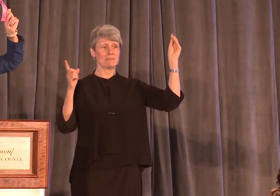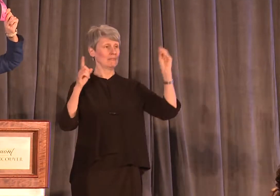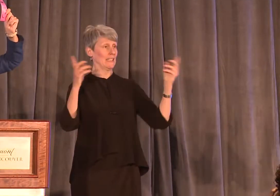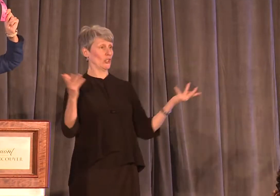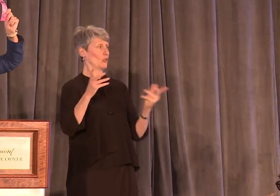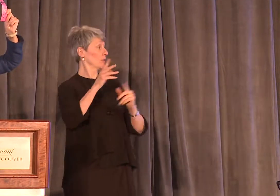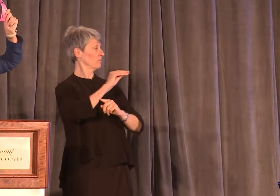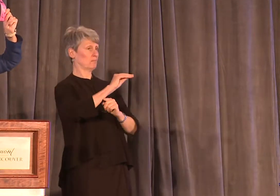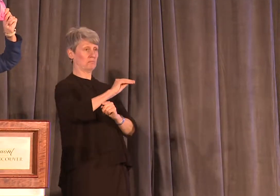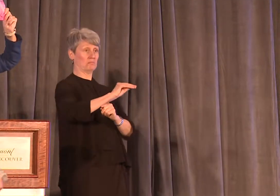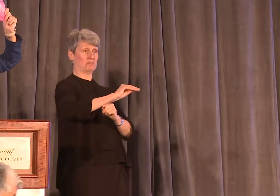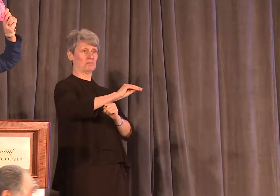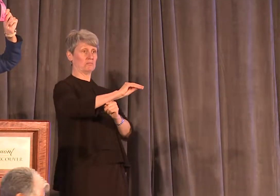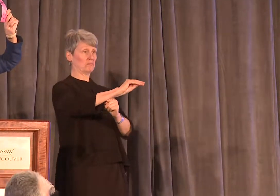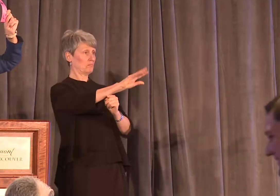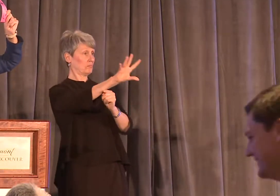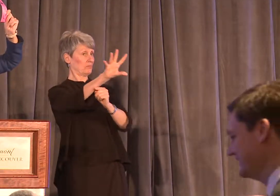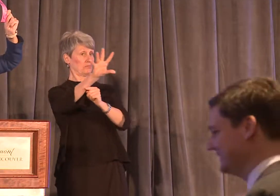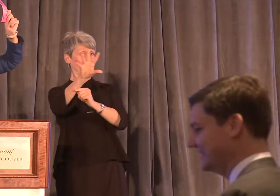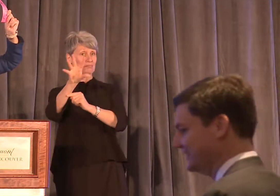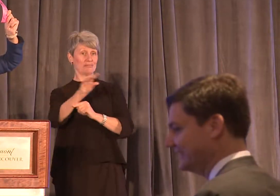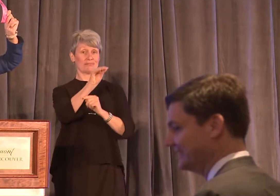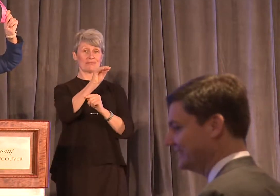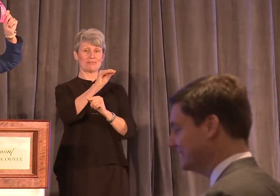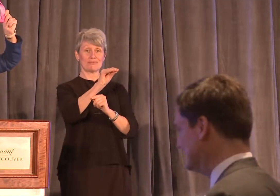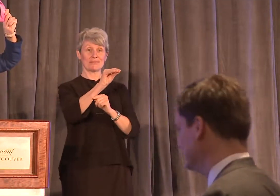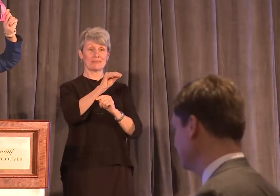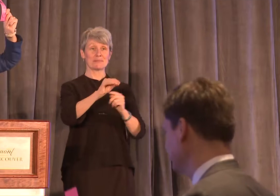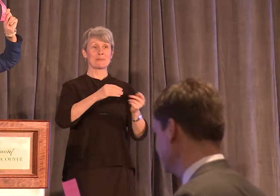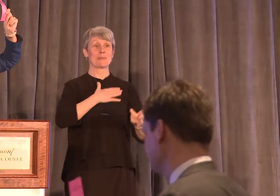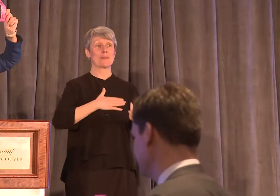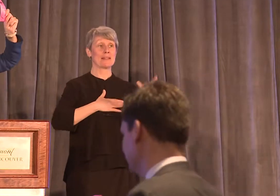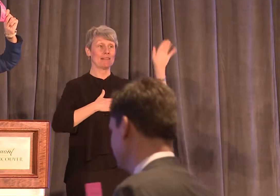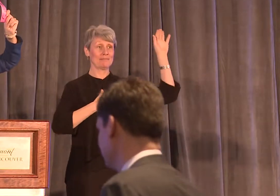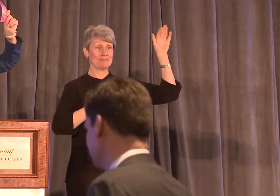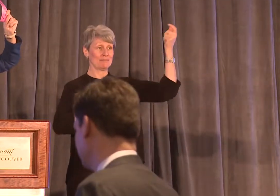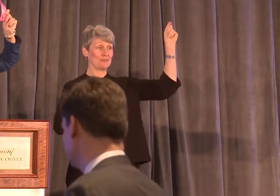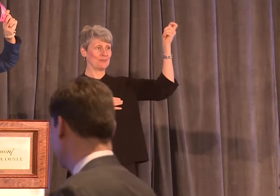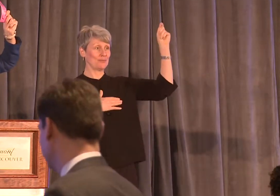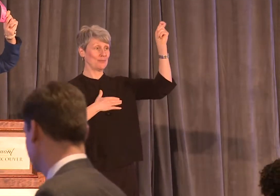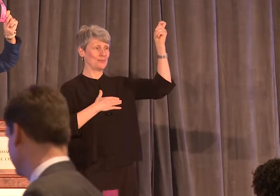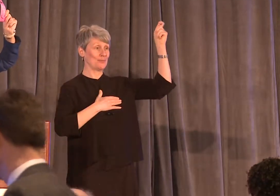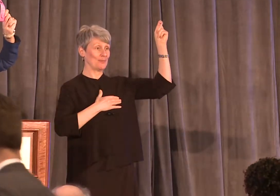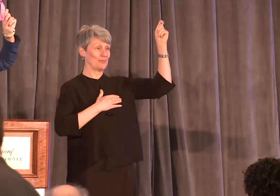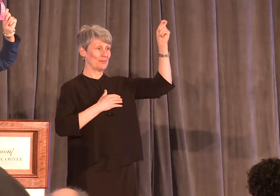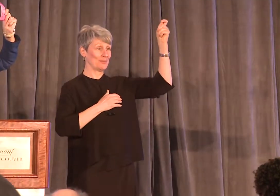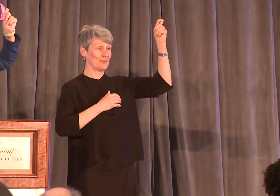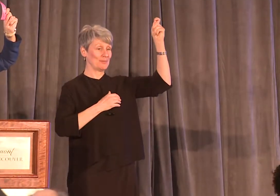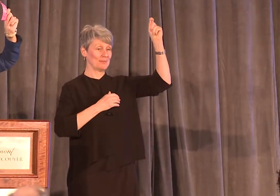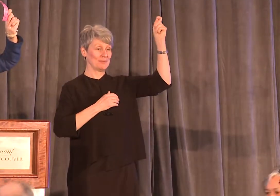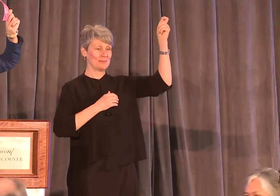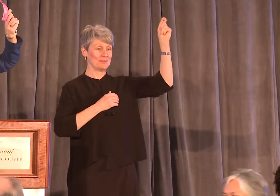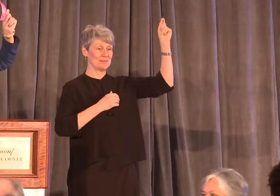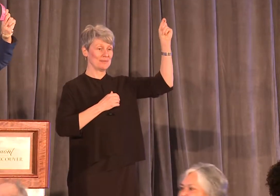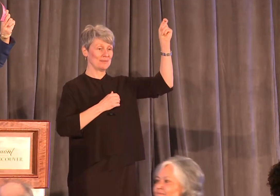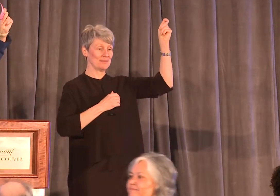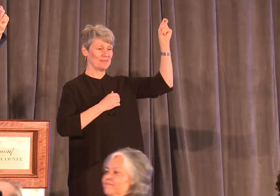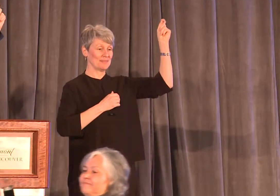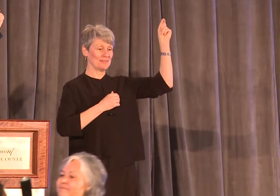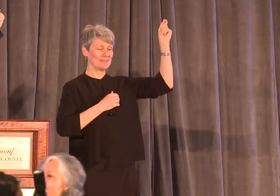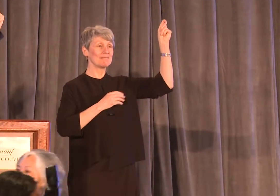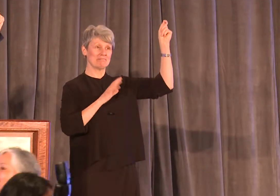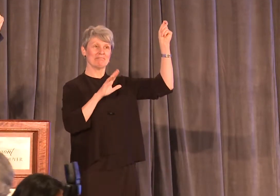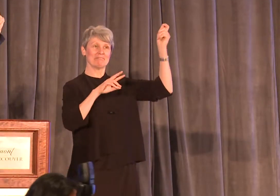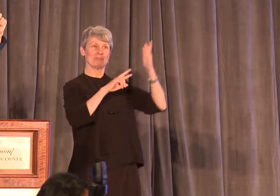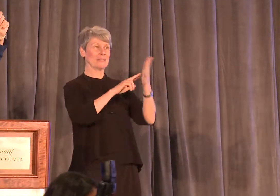of your pink ribbons. Hold them high, hold them proud, thank you, thank you, thank you for your support.